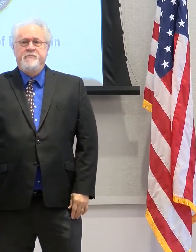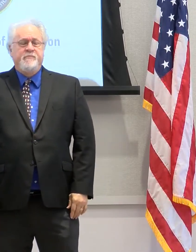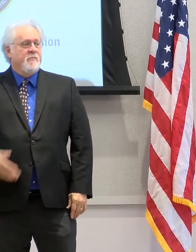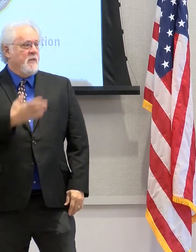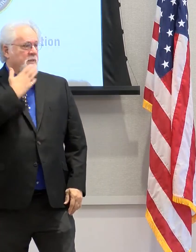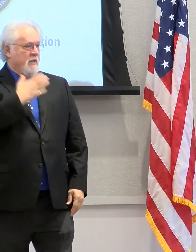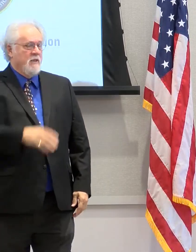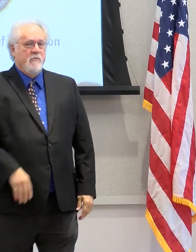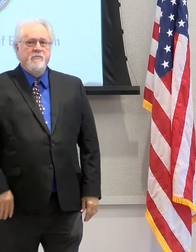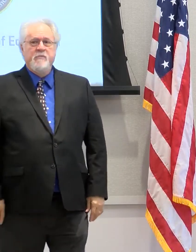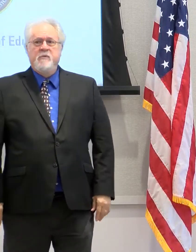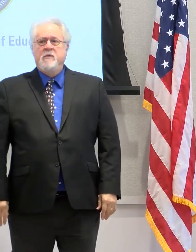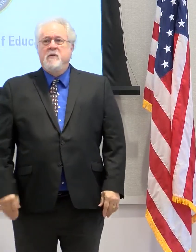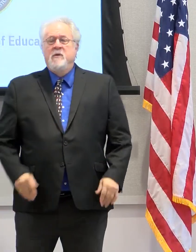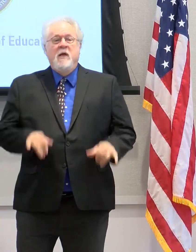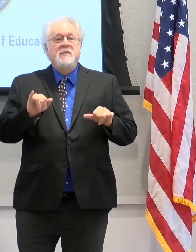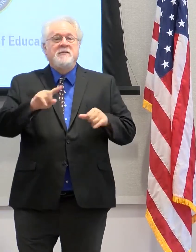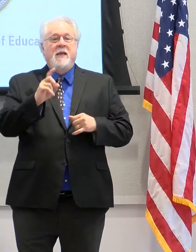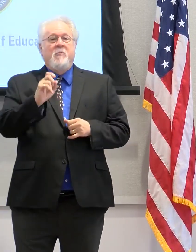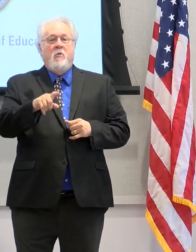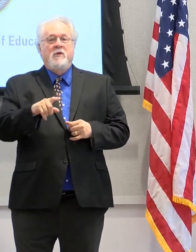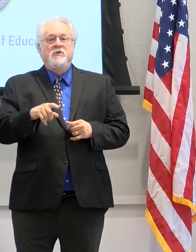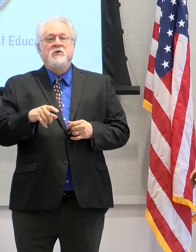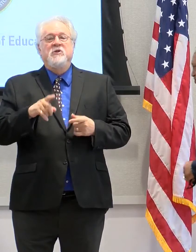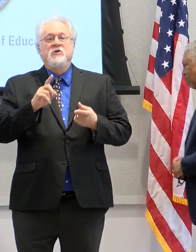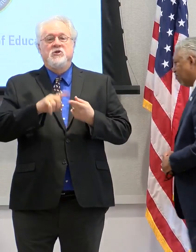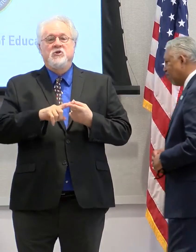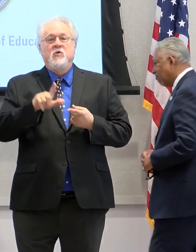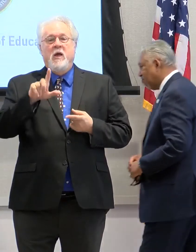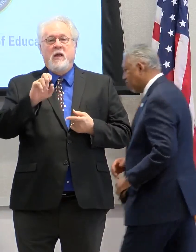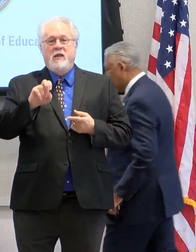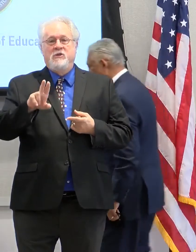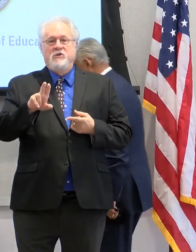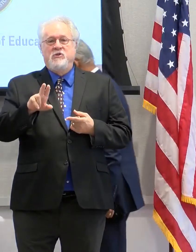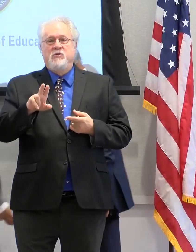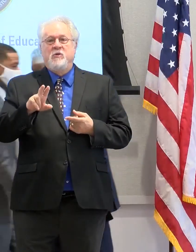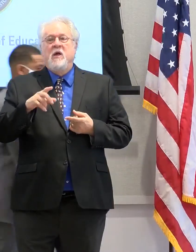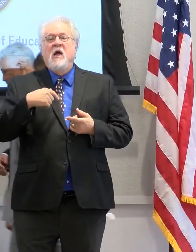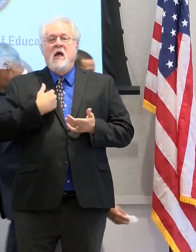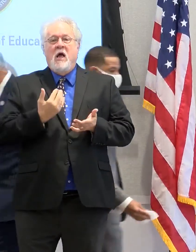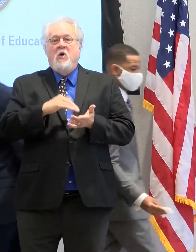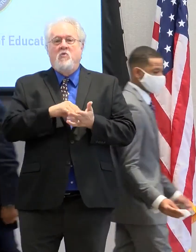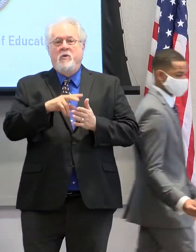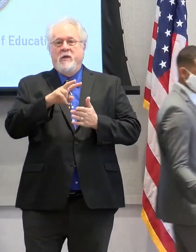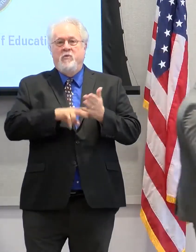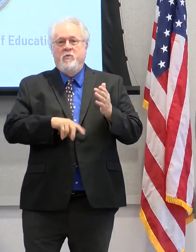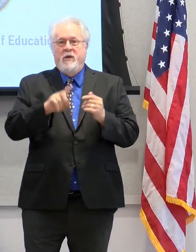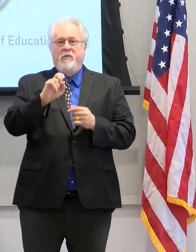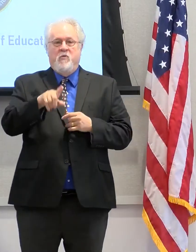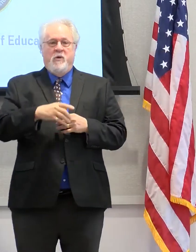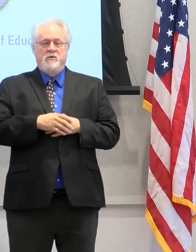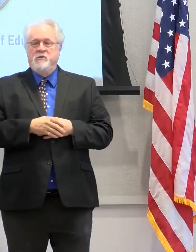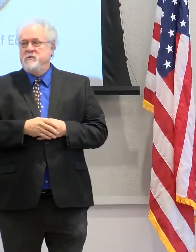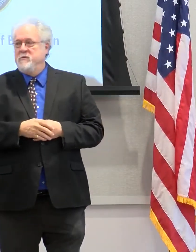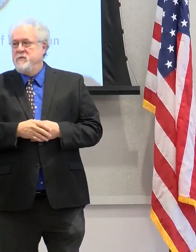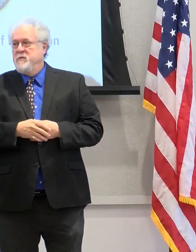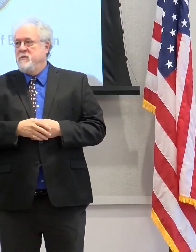Thank you so much. The same question will be posed to LSU. I will re-read the question for you again.